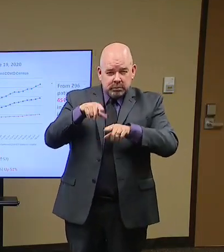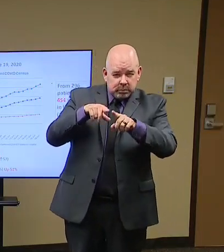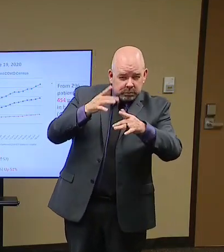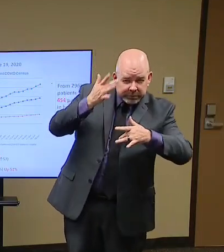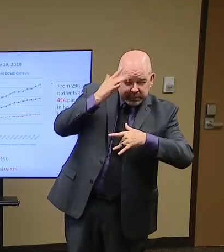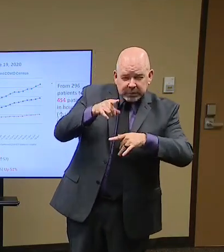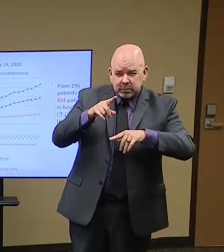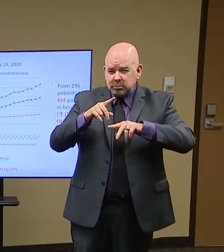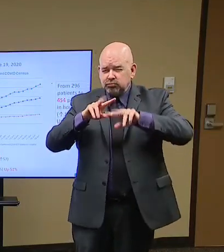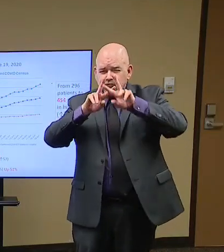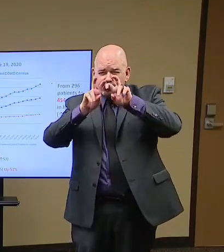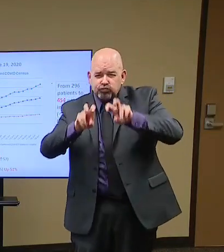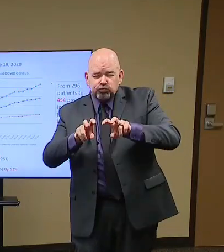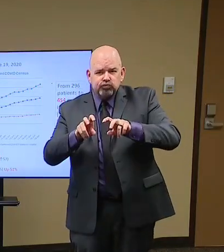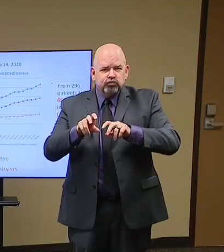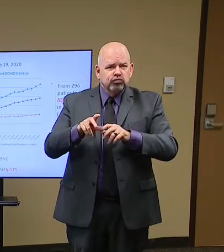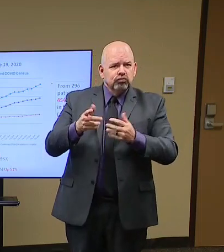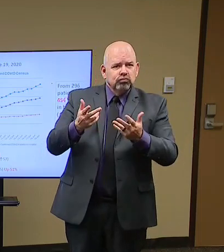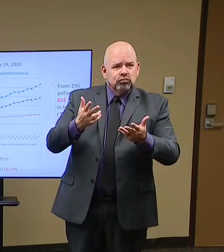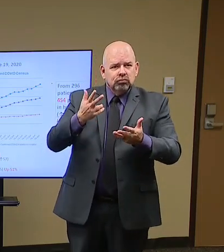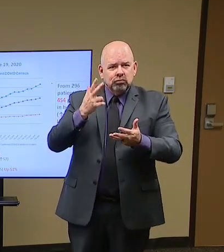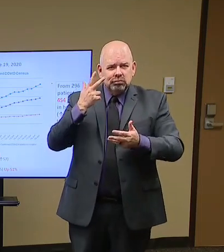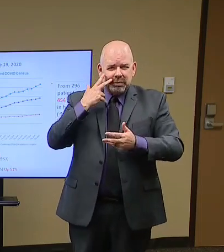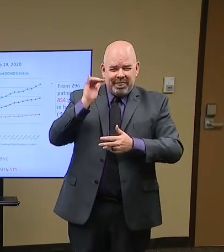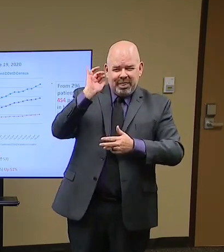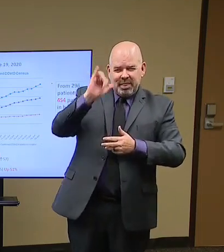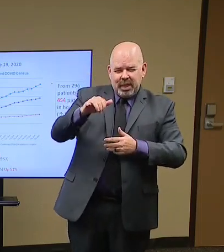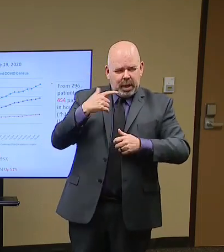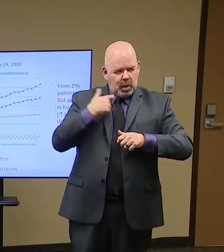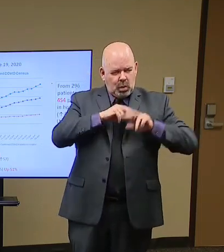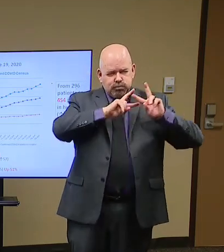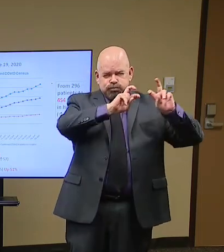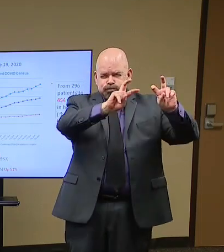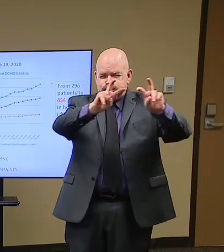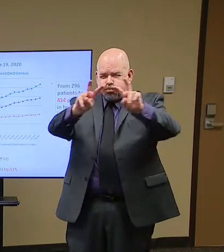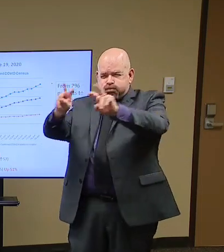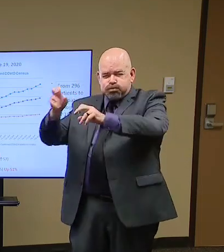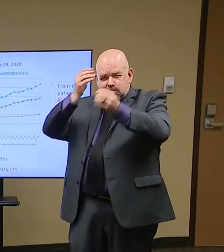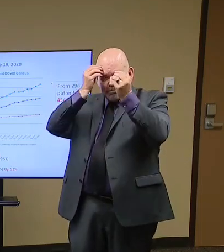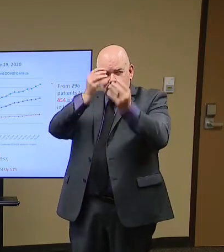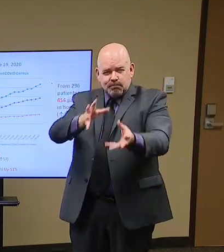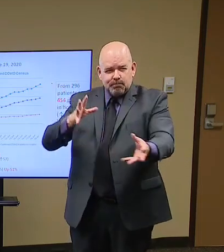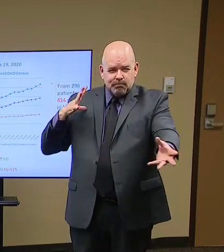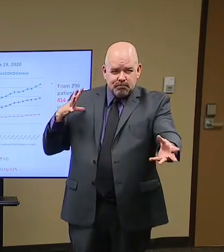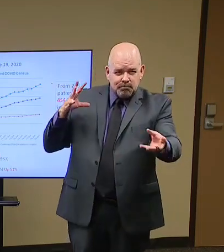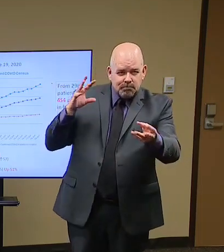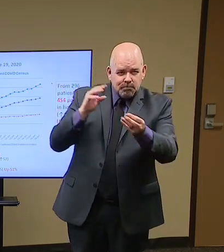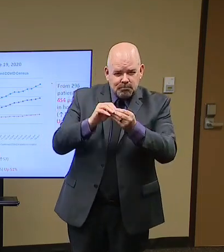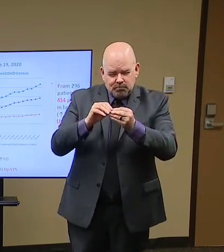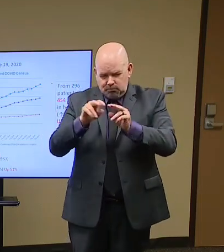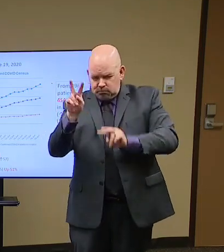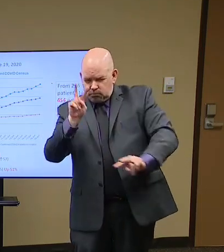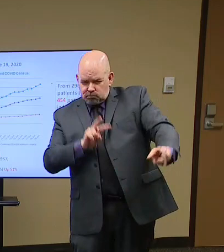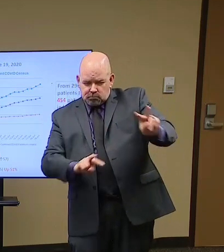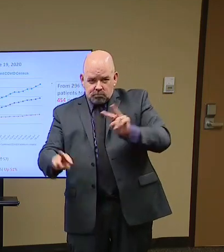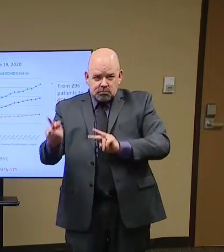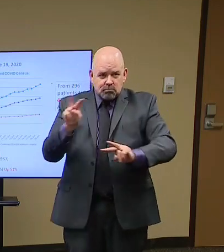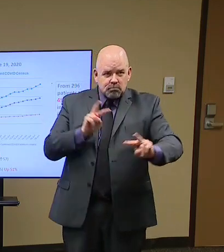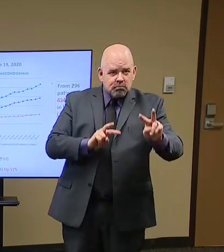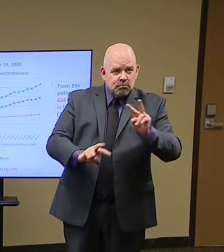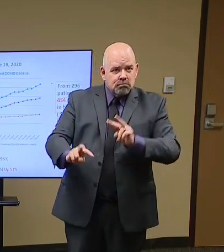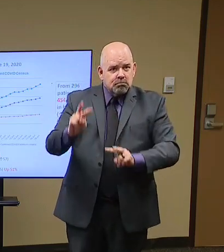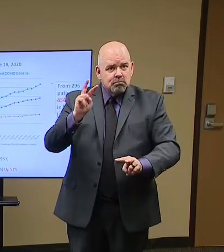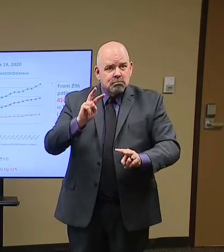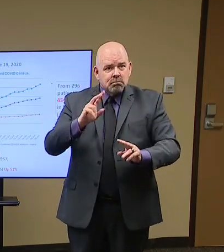that in what they call peer-reviewed, where all the other doctors look at it and try to pick it apart, journals. And what they found across several of